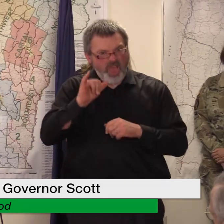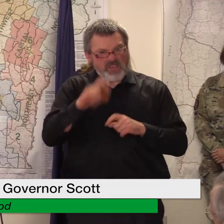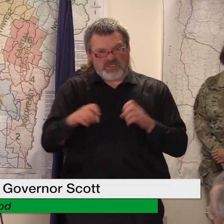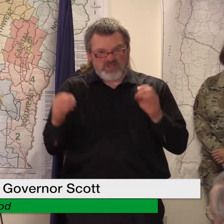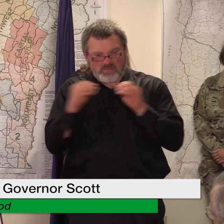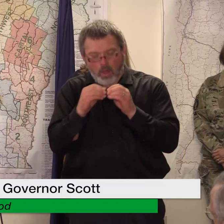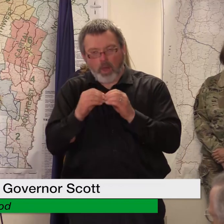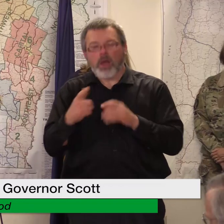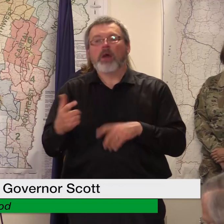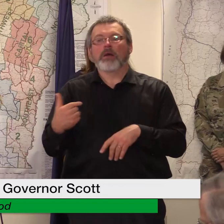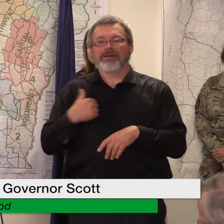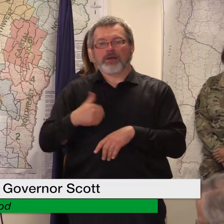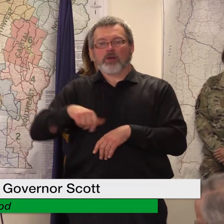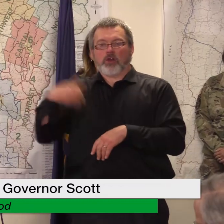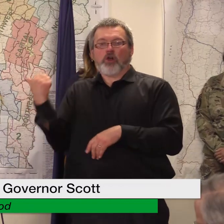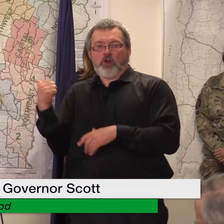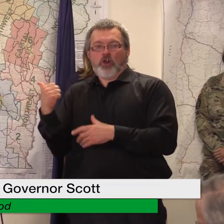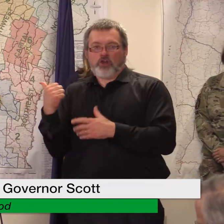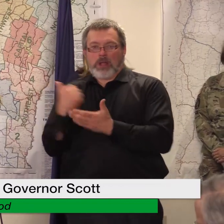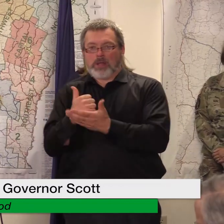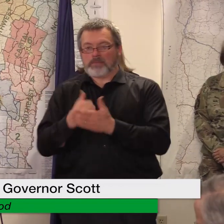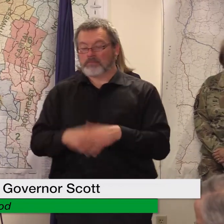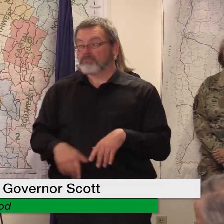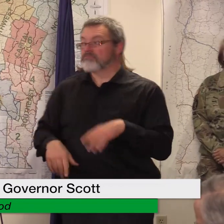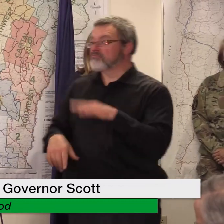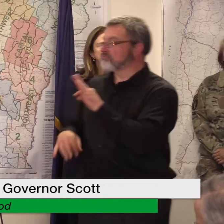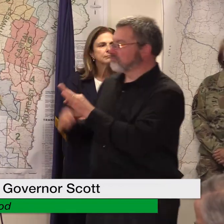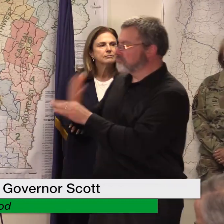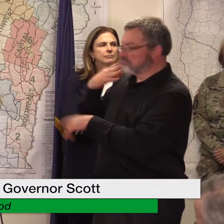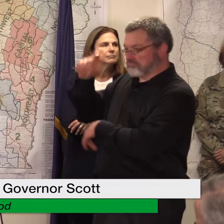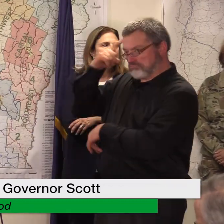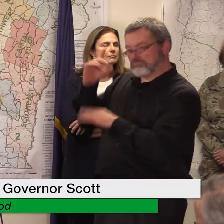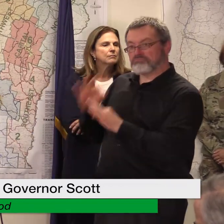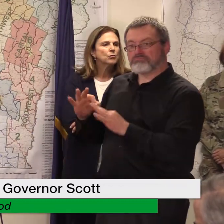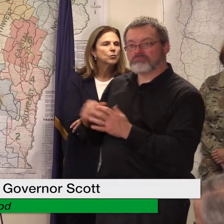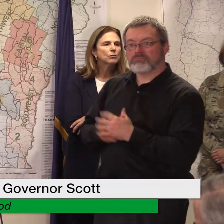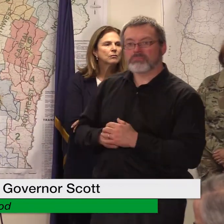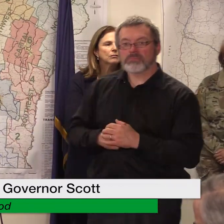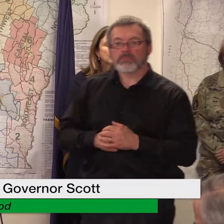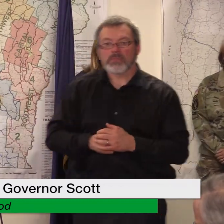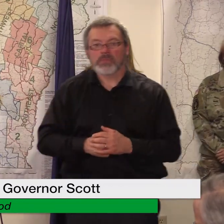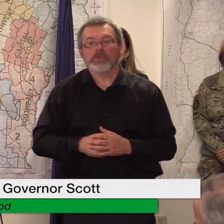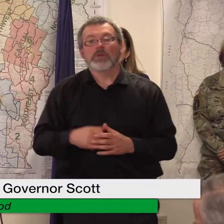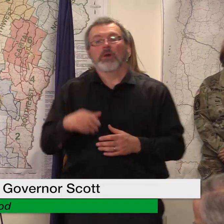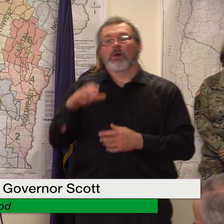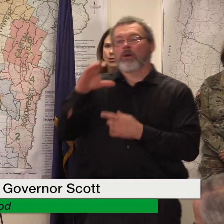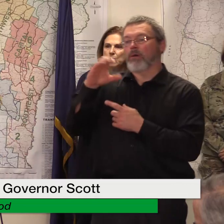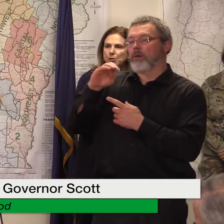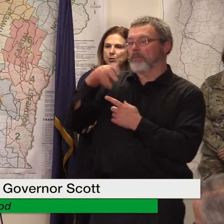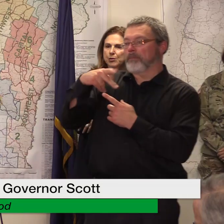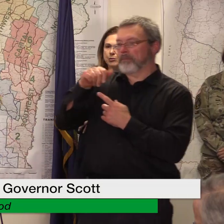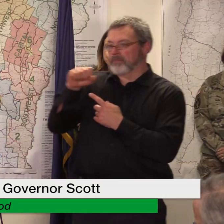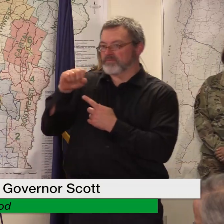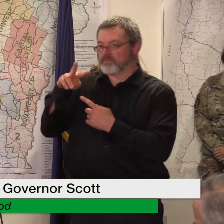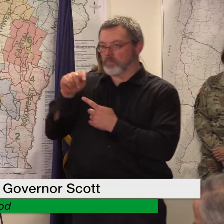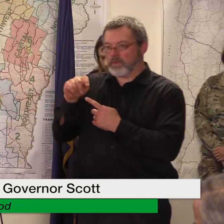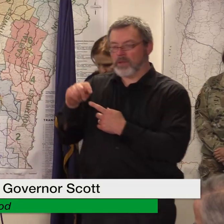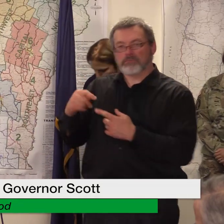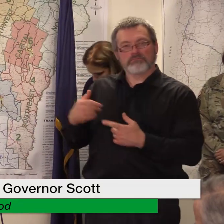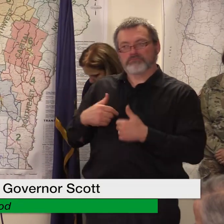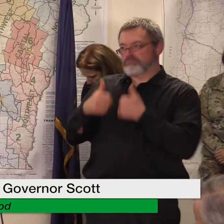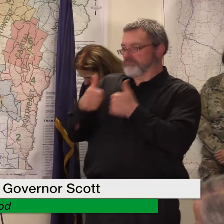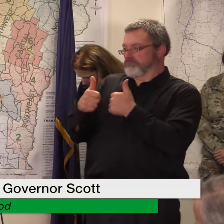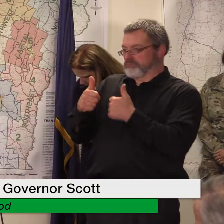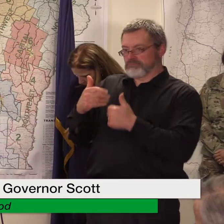goes all right thank you very much tom davis compass vermont no questions thanks very